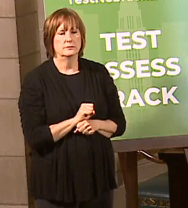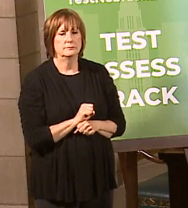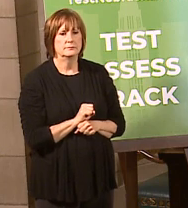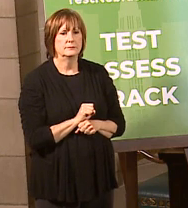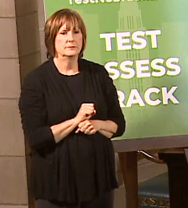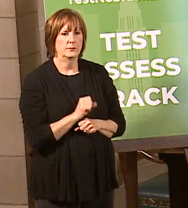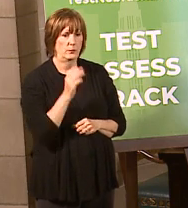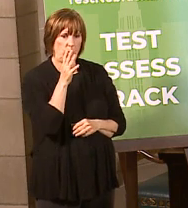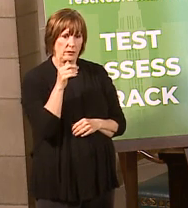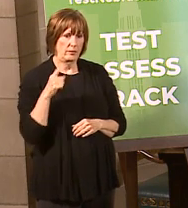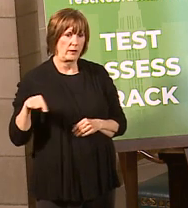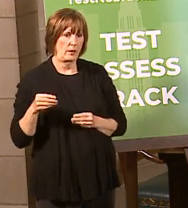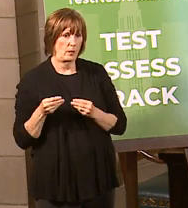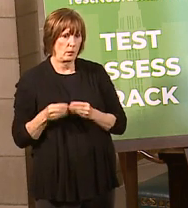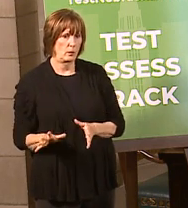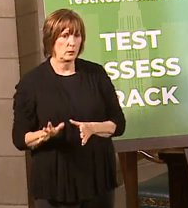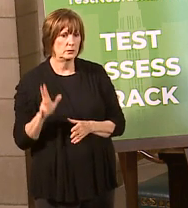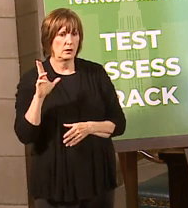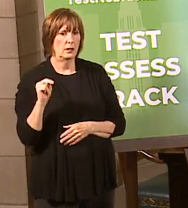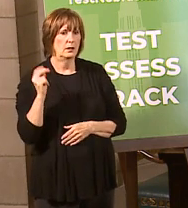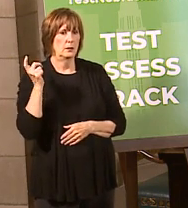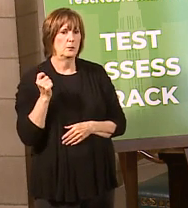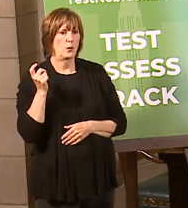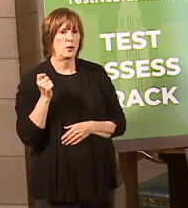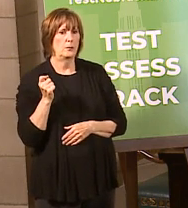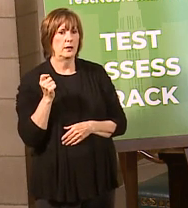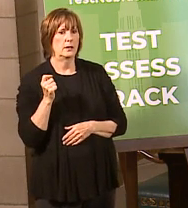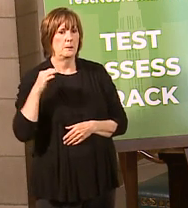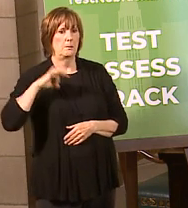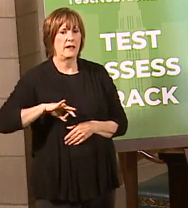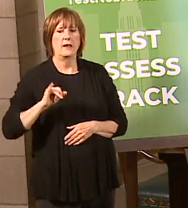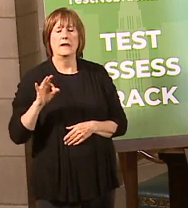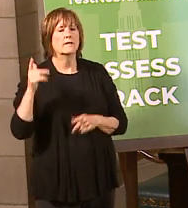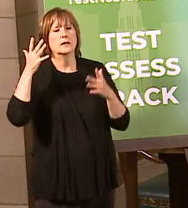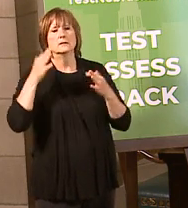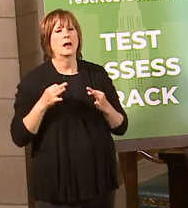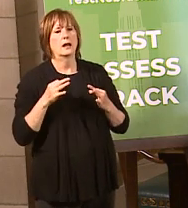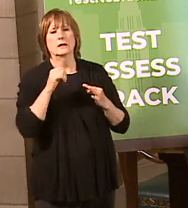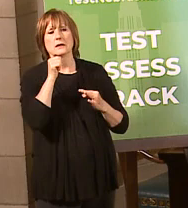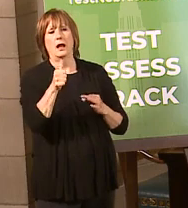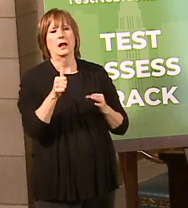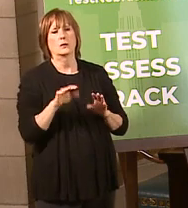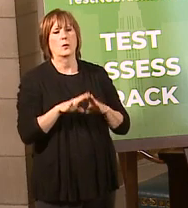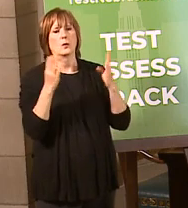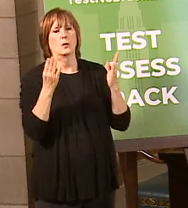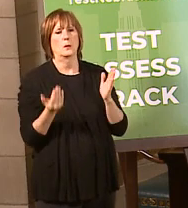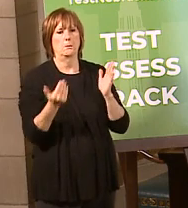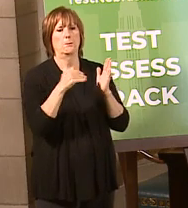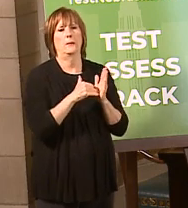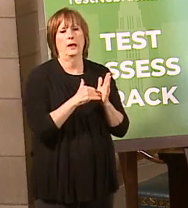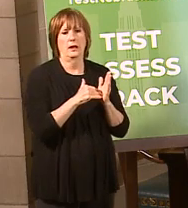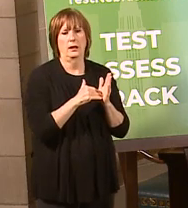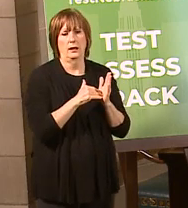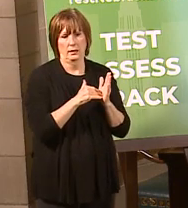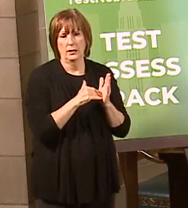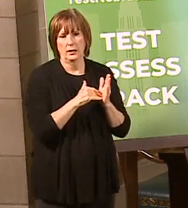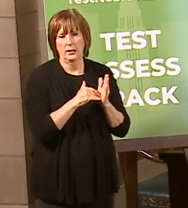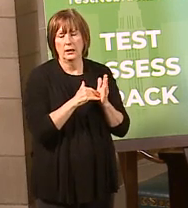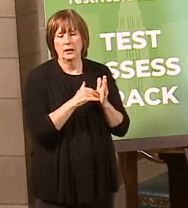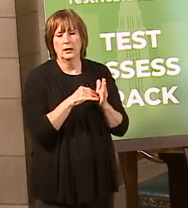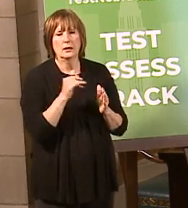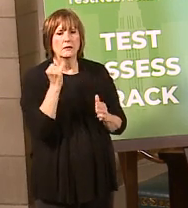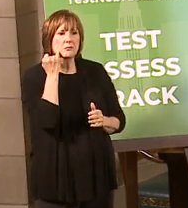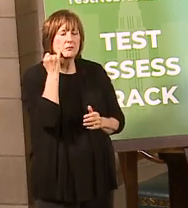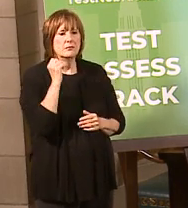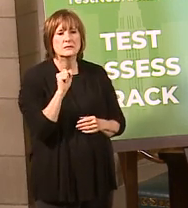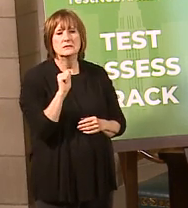will they lose unemployment benefits if they decline to reopen? So the question was, if you are self-employed,